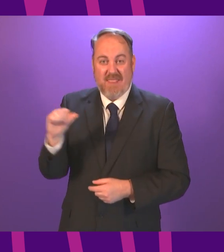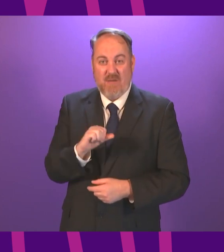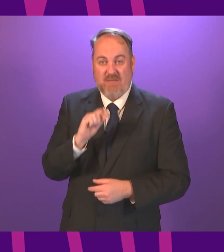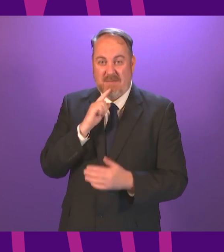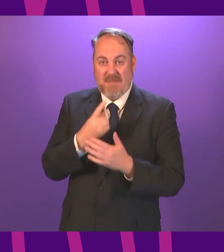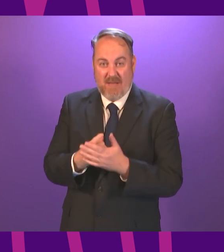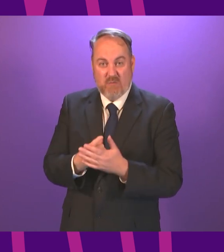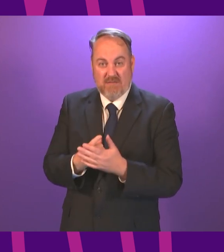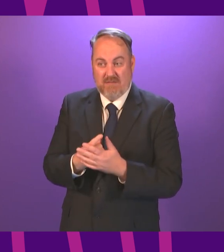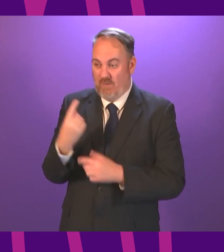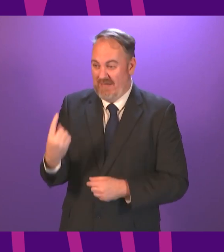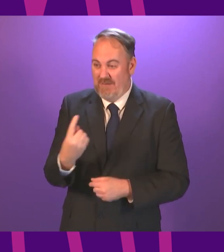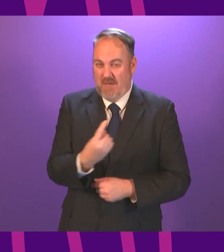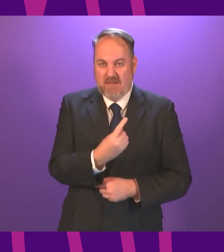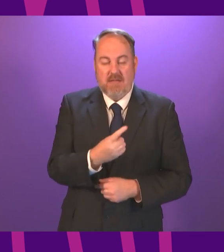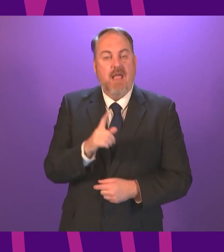borrowing at